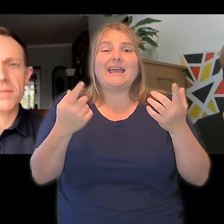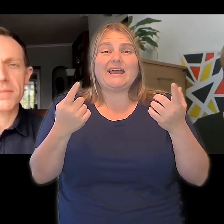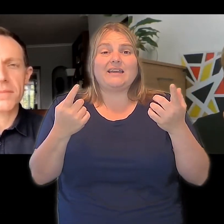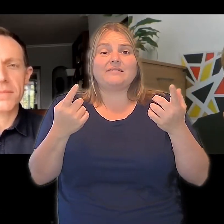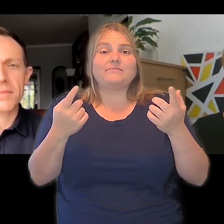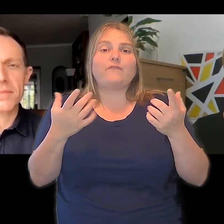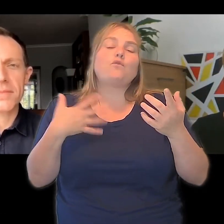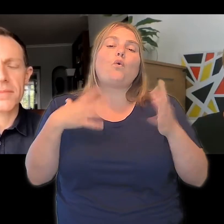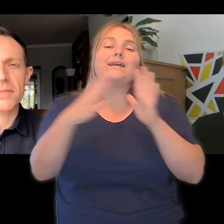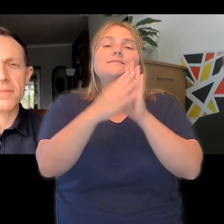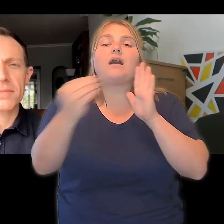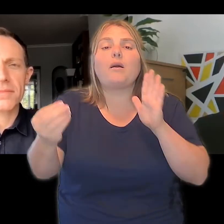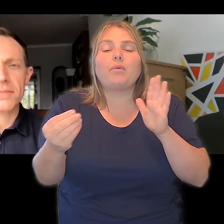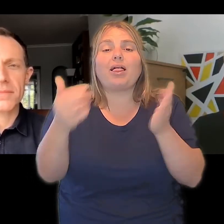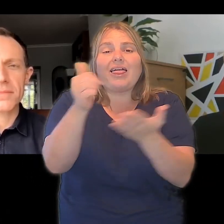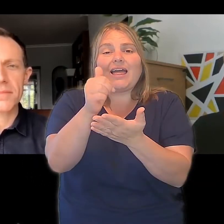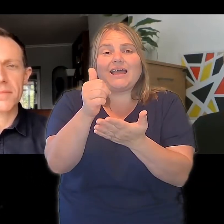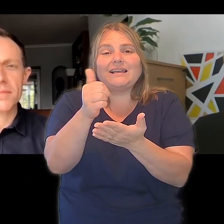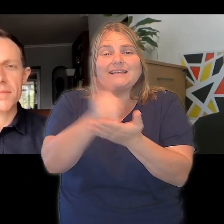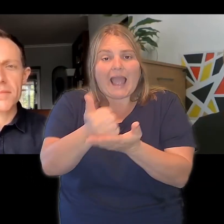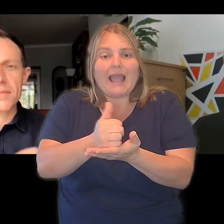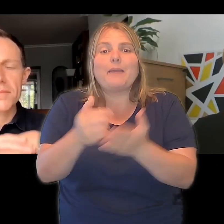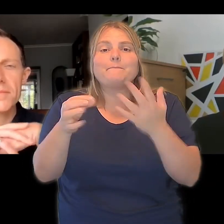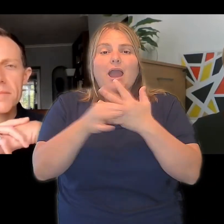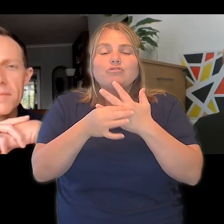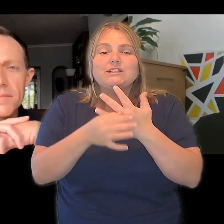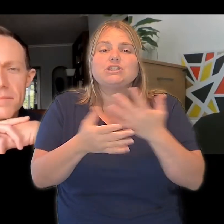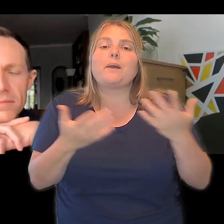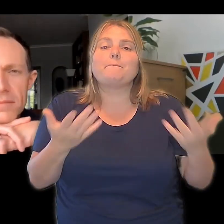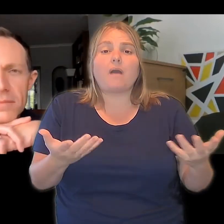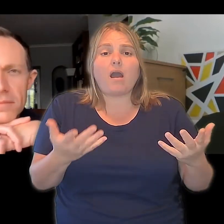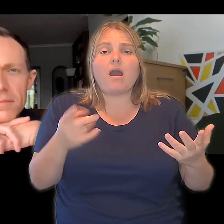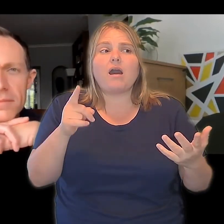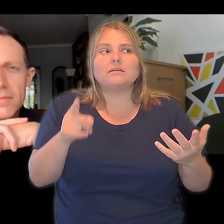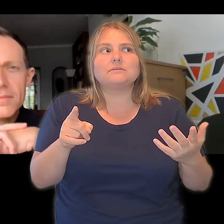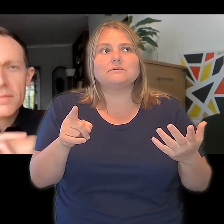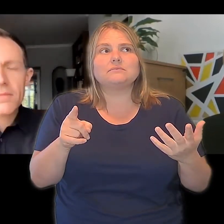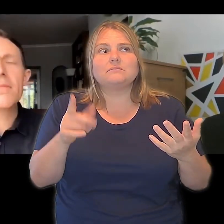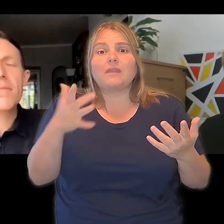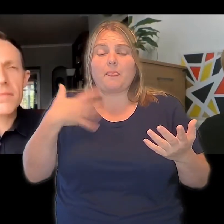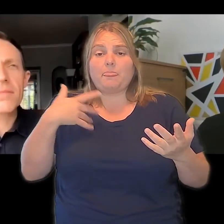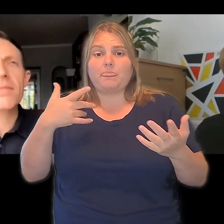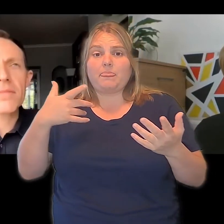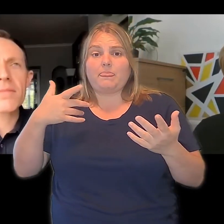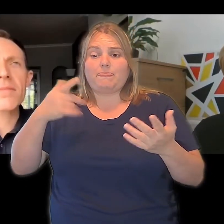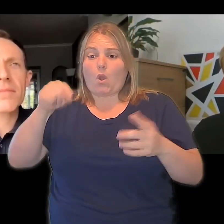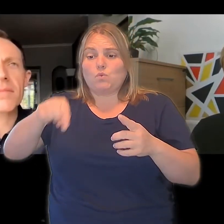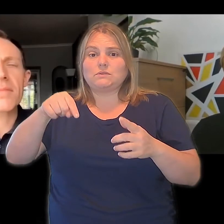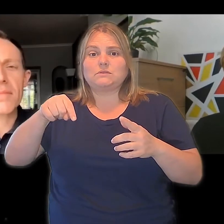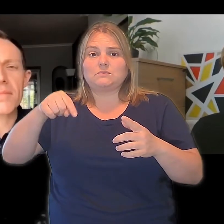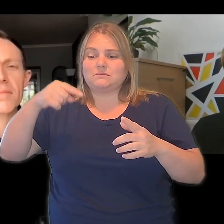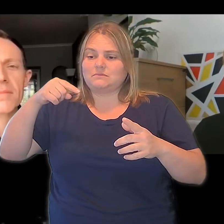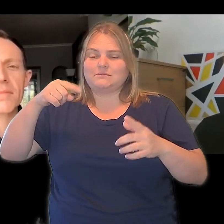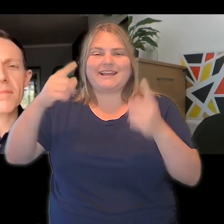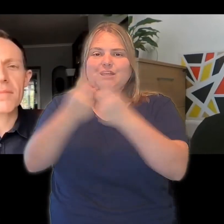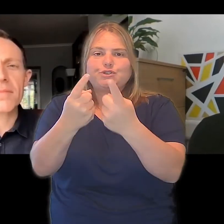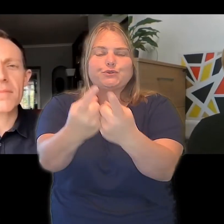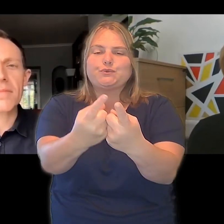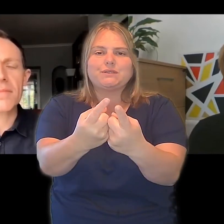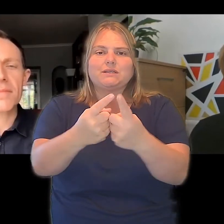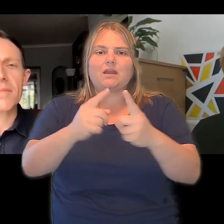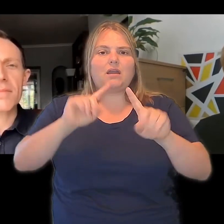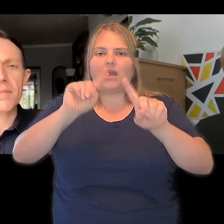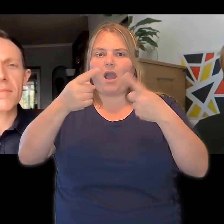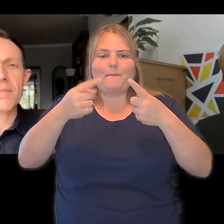that affect everyone. But they're political decisions. They were made by politicians at some point. I think that you can't